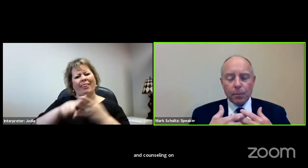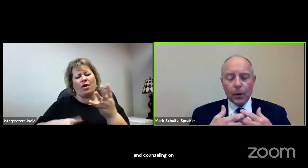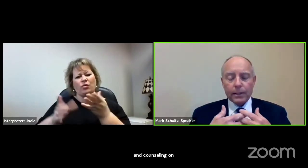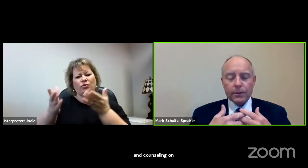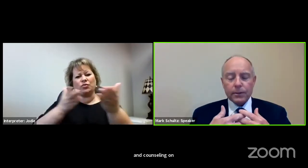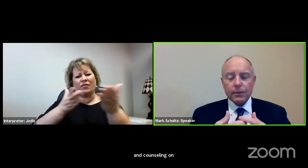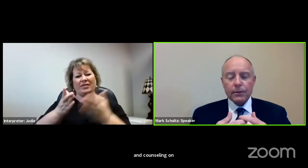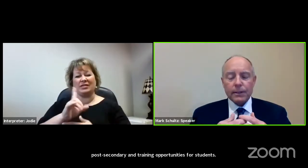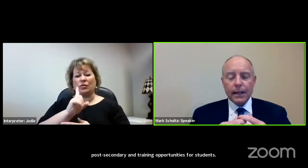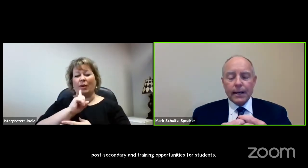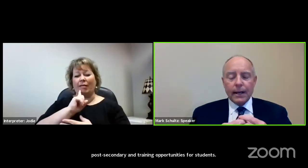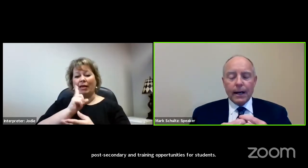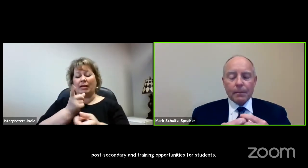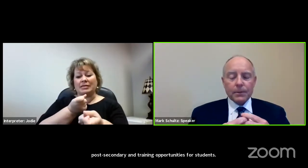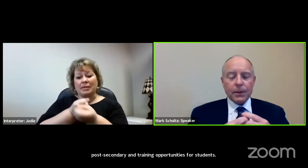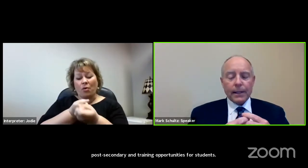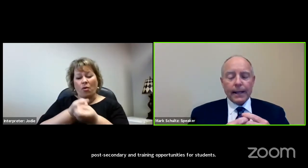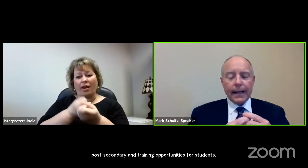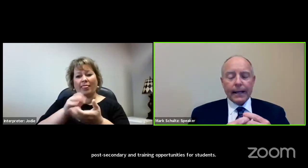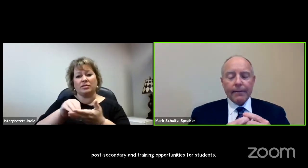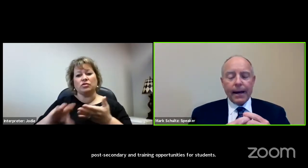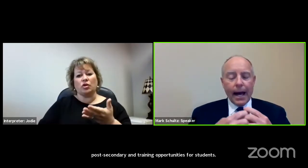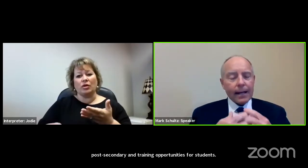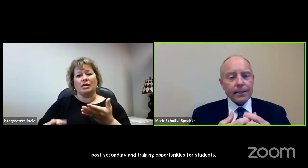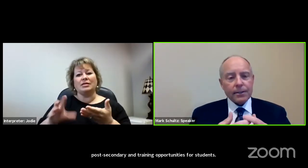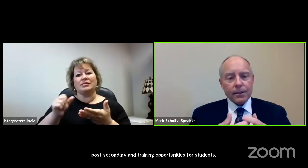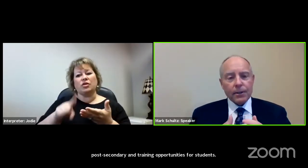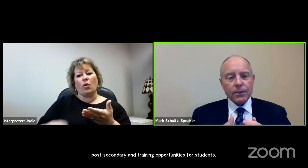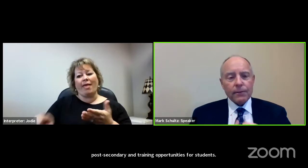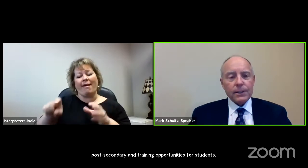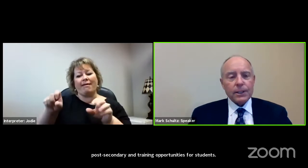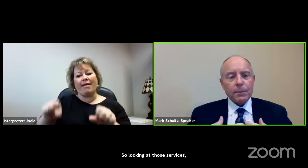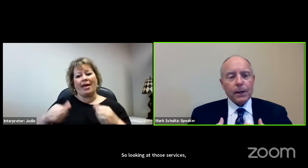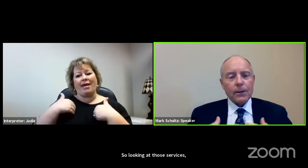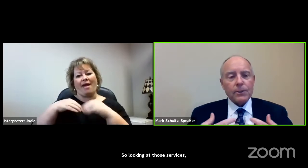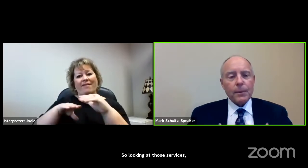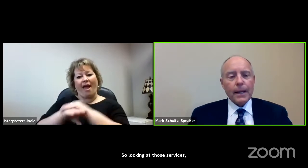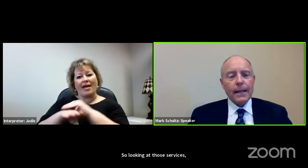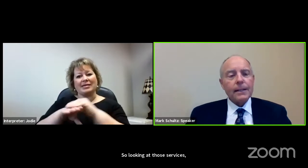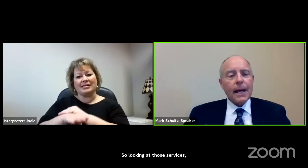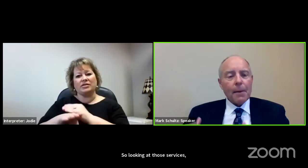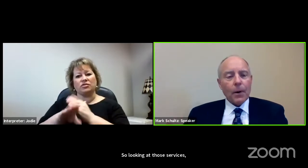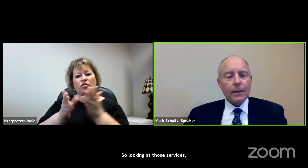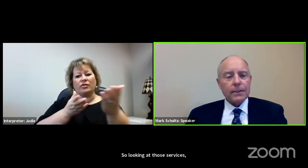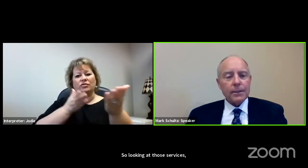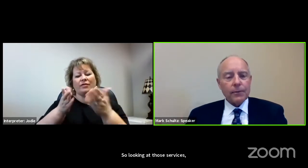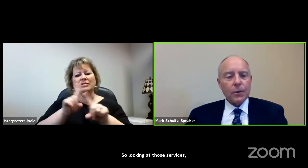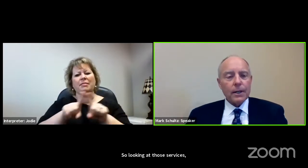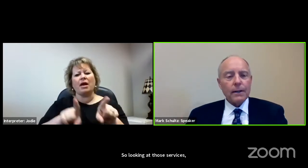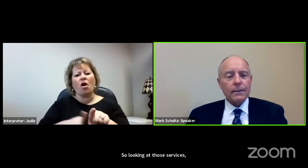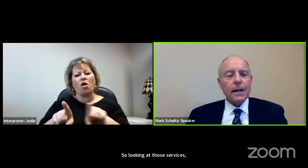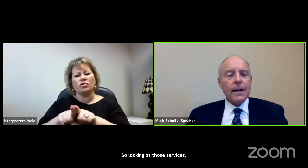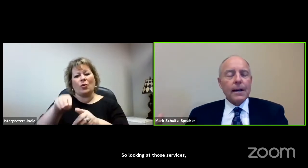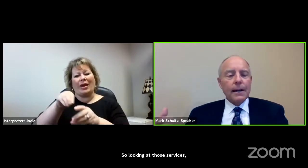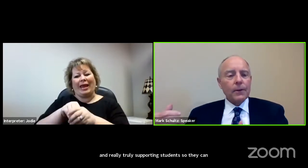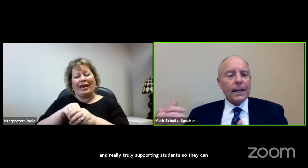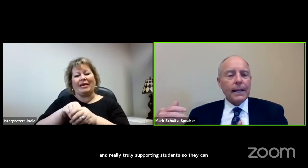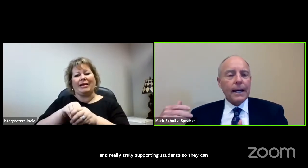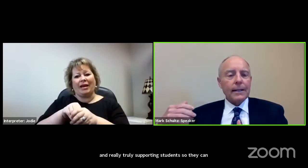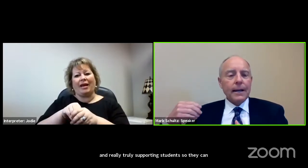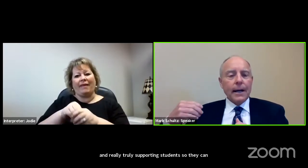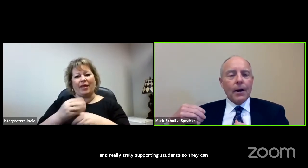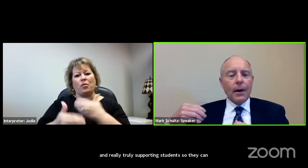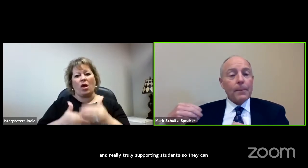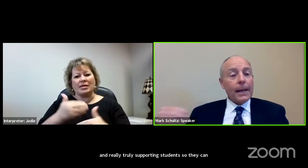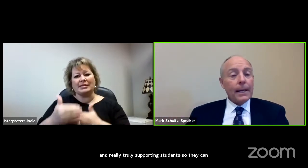truly supporting students so that they can access to those services, but also be in that process of careers and